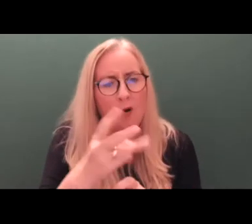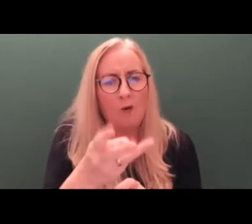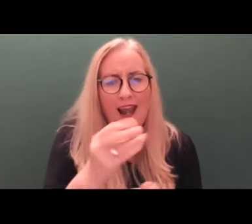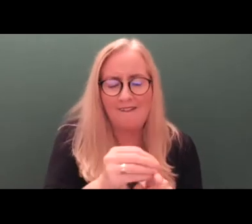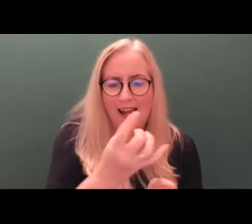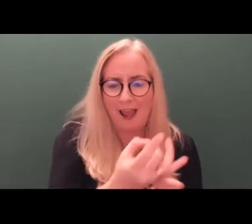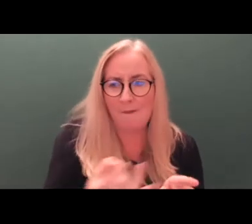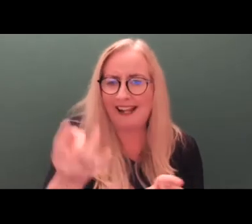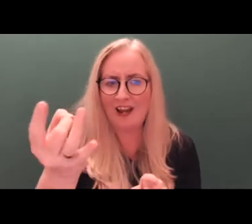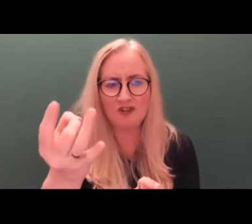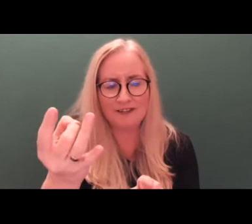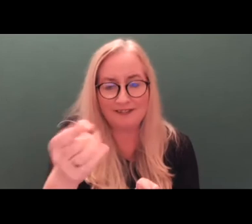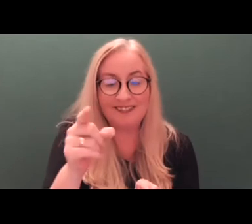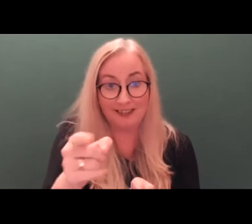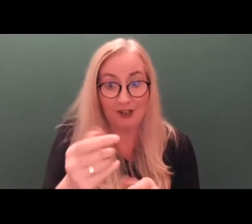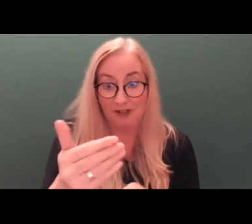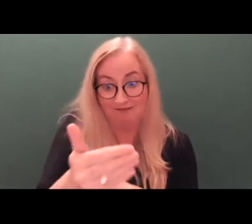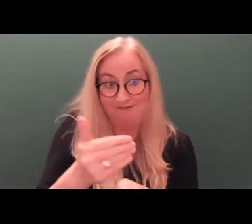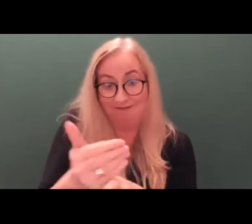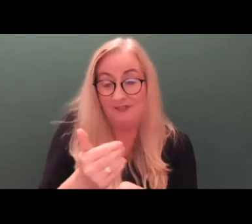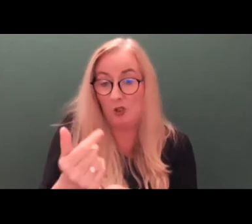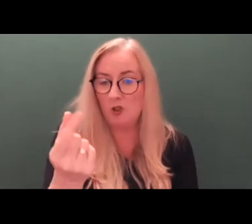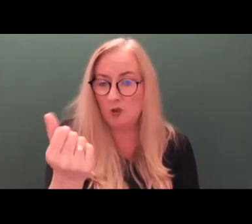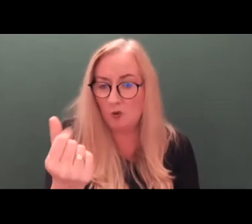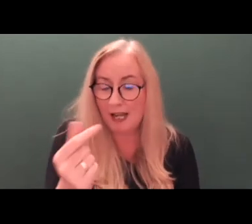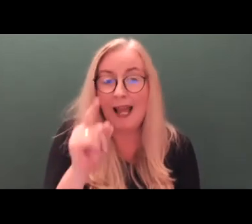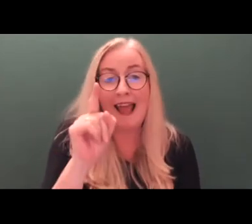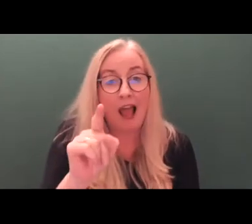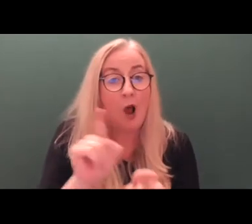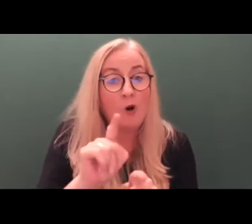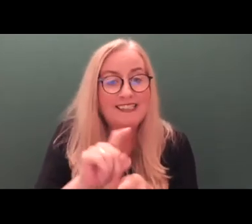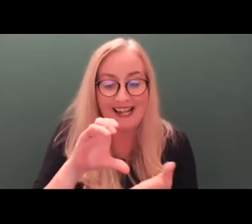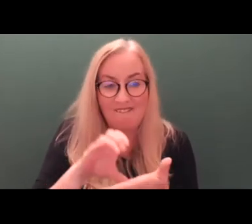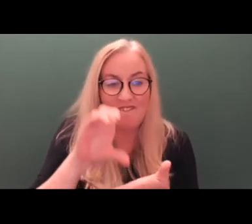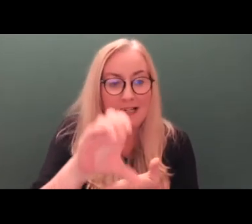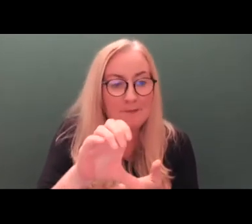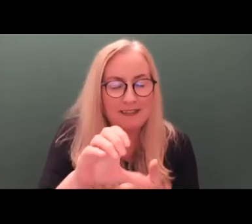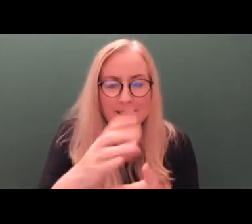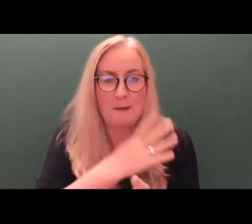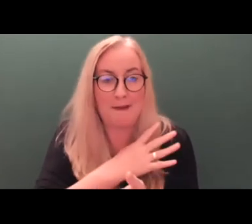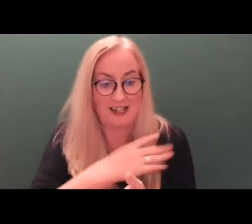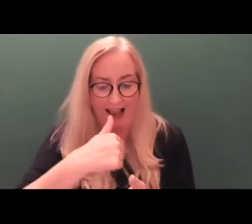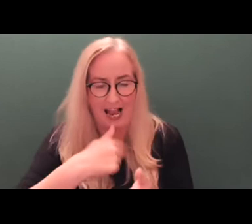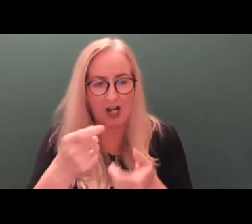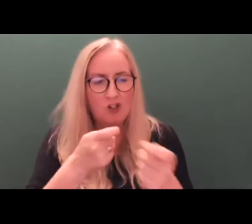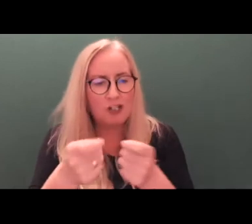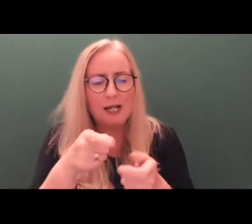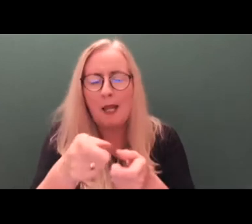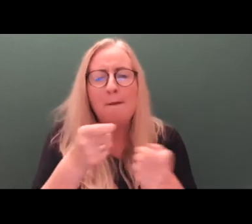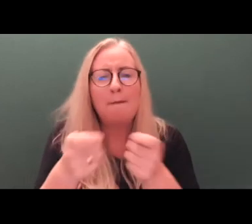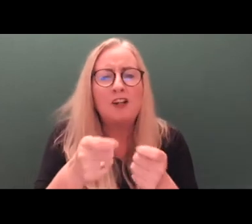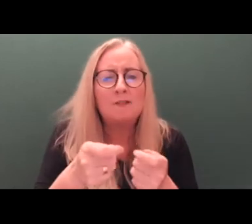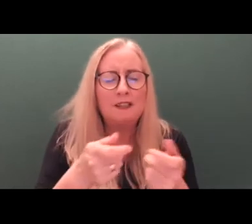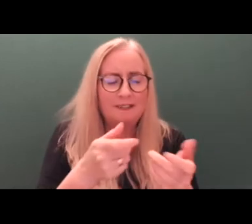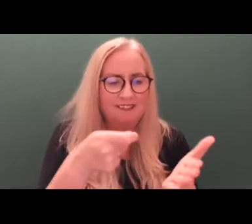at the earliest available opportunity. And the Investment Committee, which I chair, which manages the funds of wards of court,